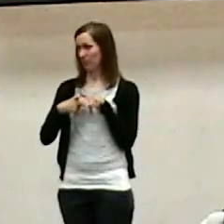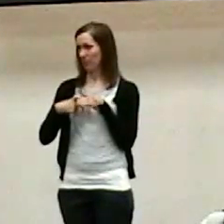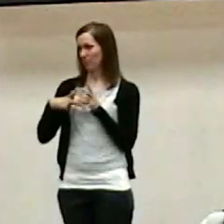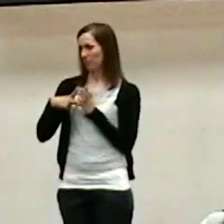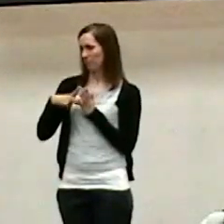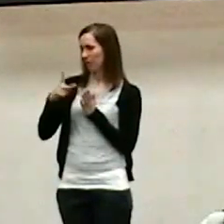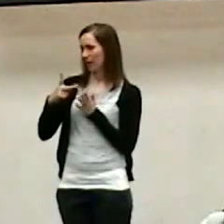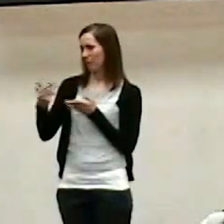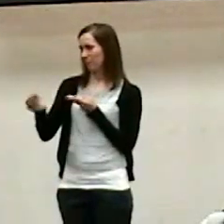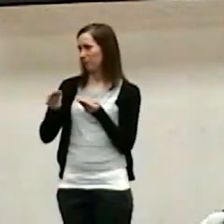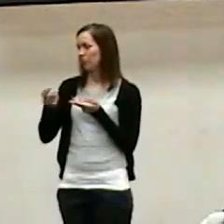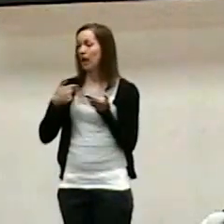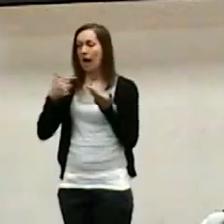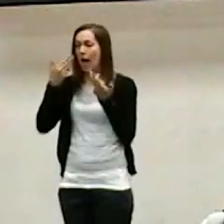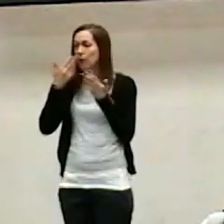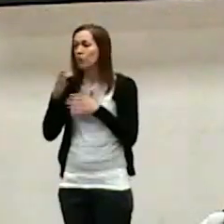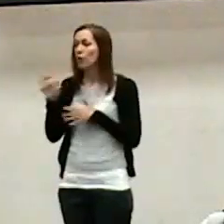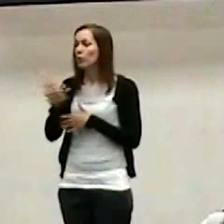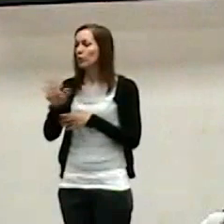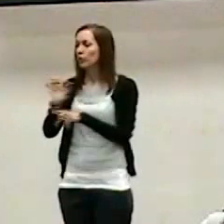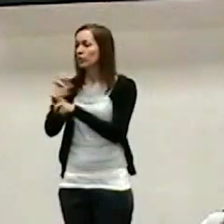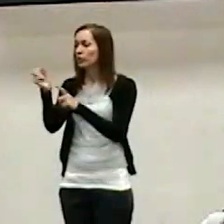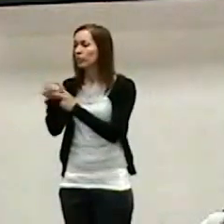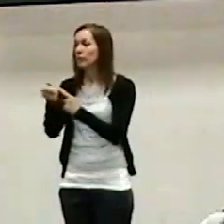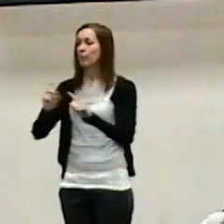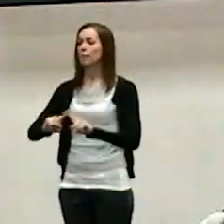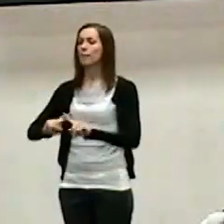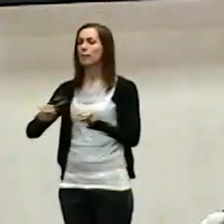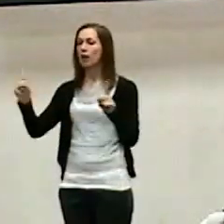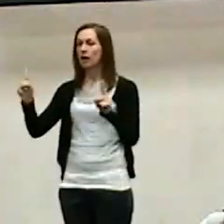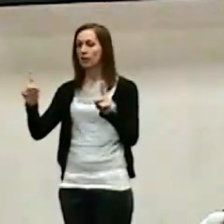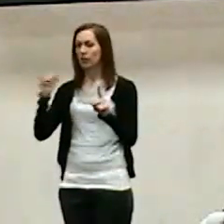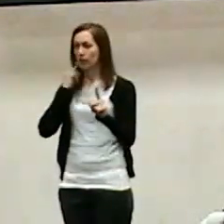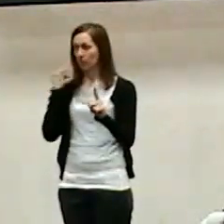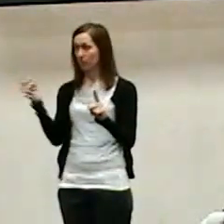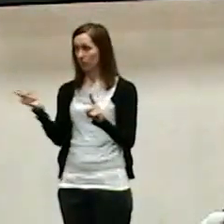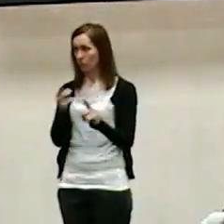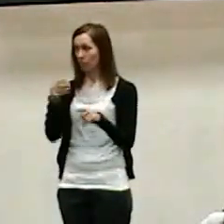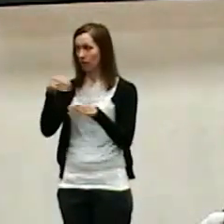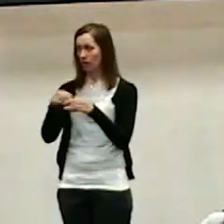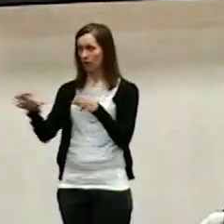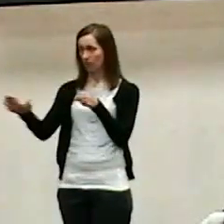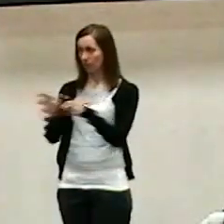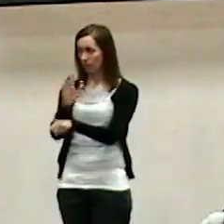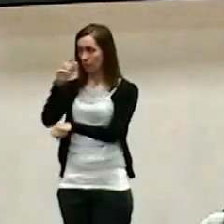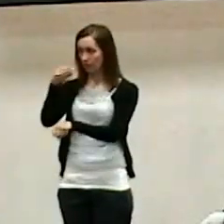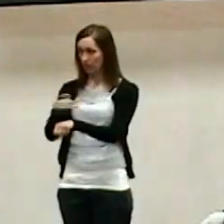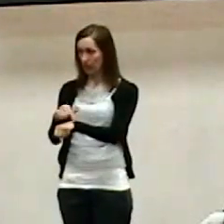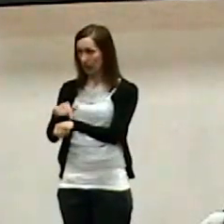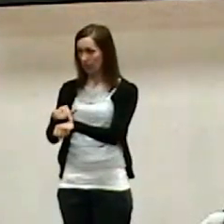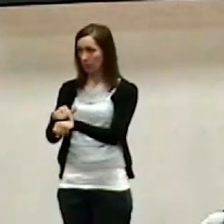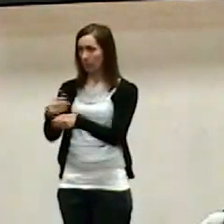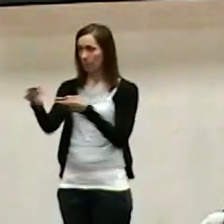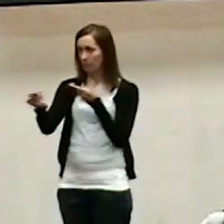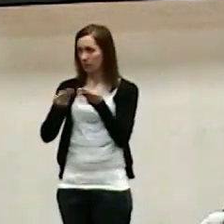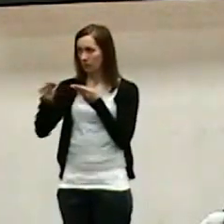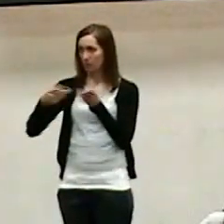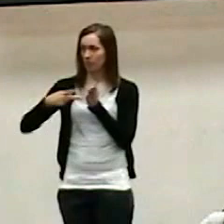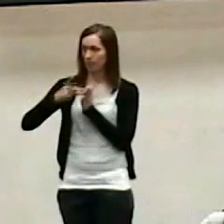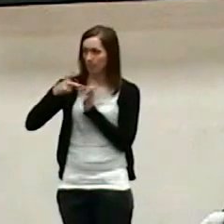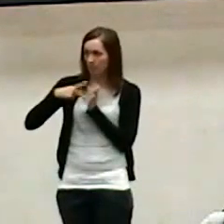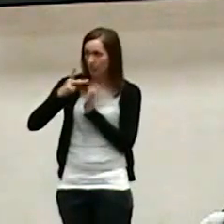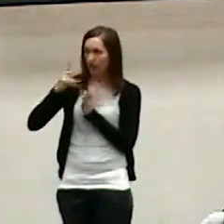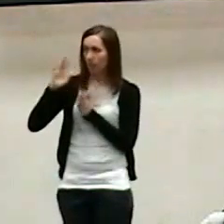what your circumstances may be, but let me tell you this. If you're in full-time church finance paid ministry, or if you're in a self